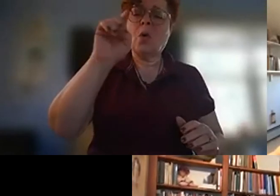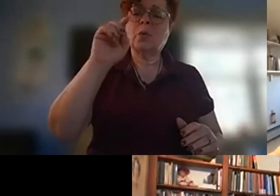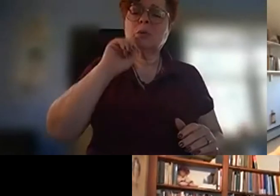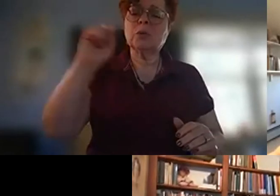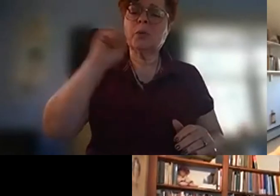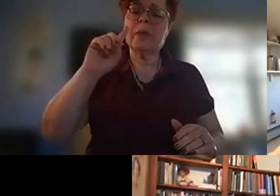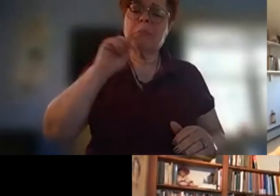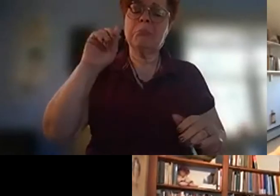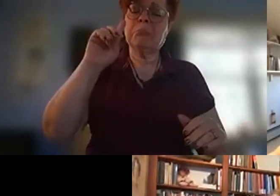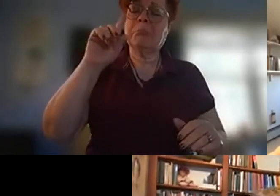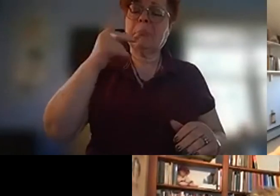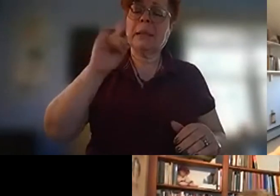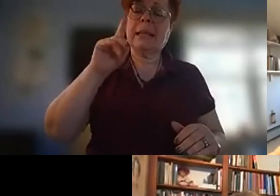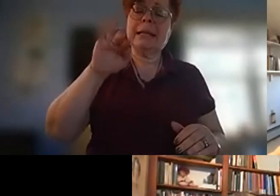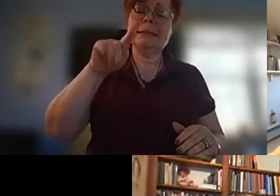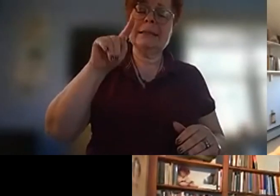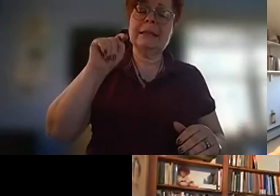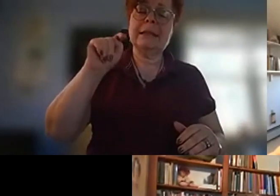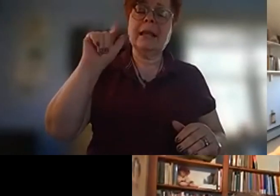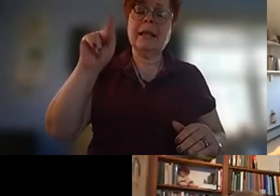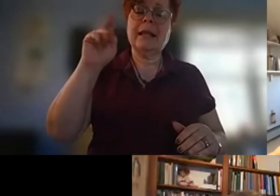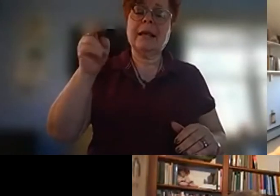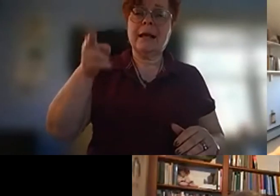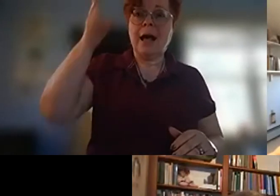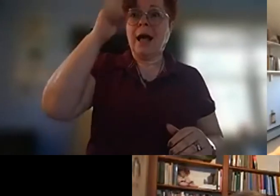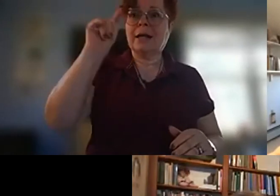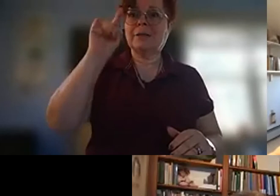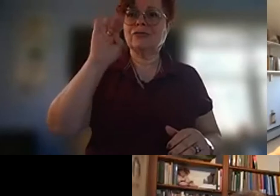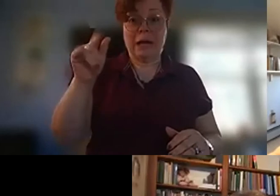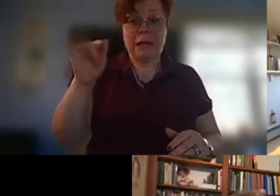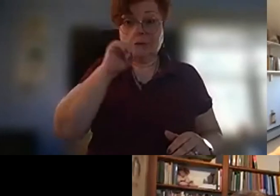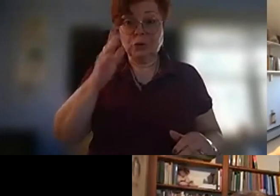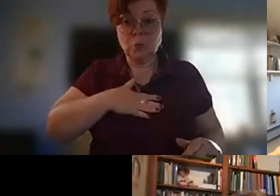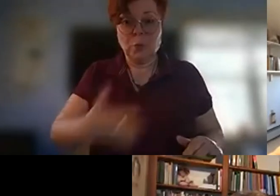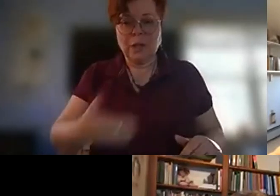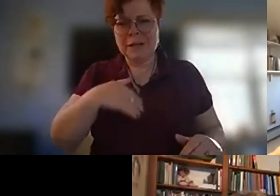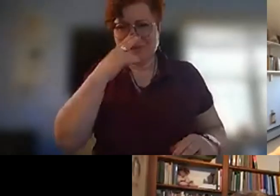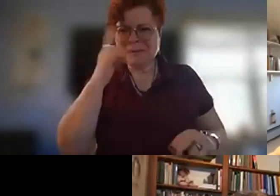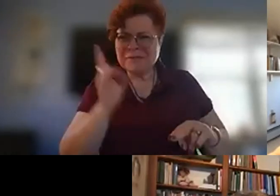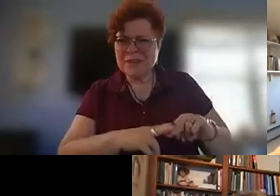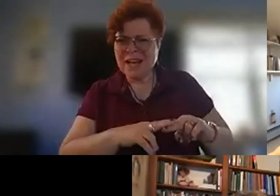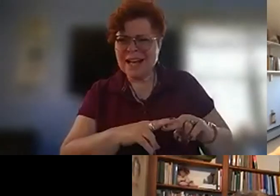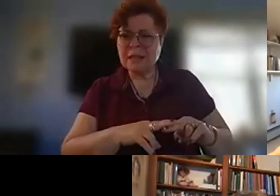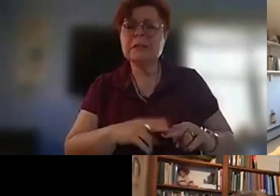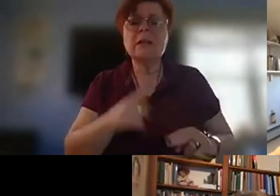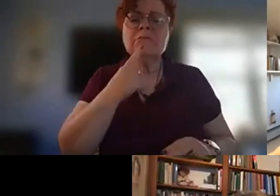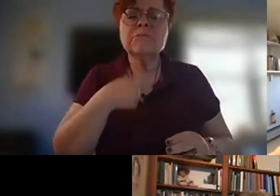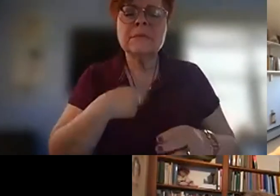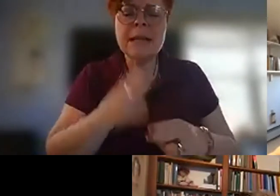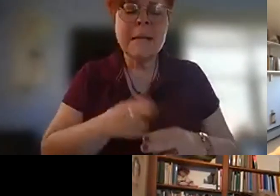she's willing uh it would be fun to have her read that if you could give me the person's name because i have to spotlight